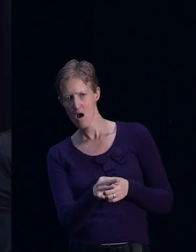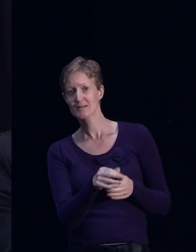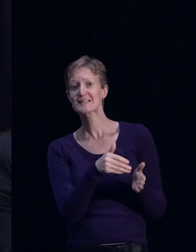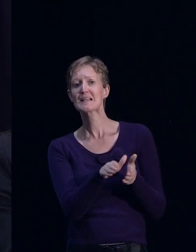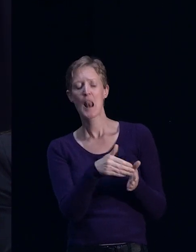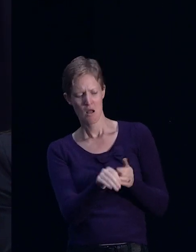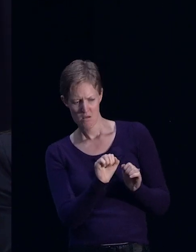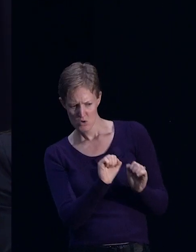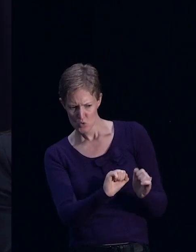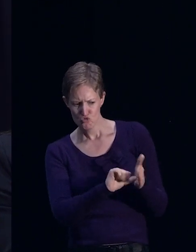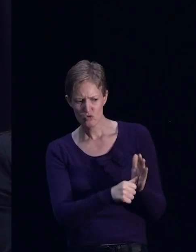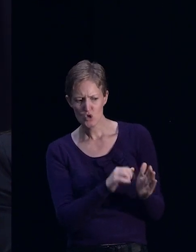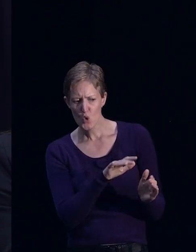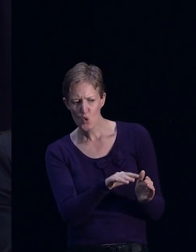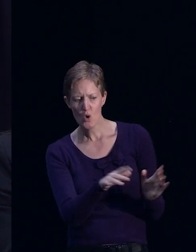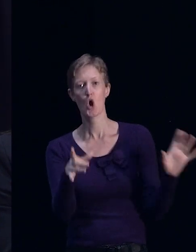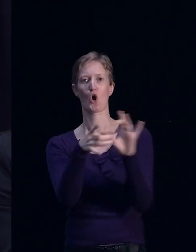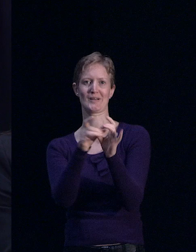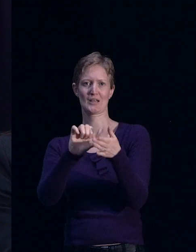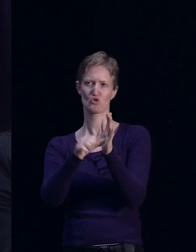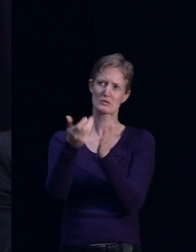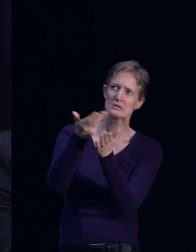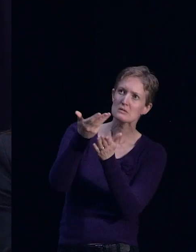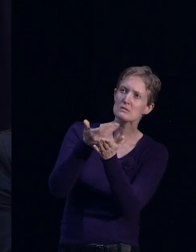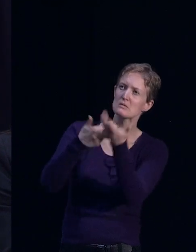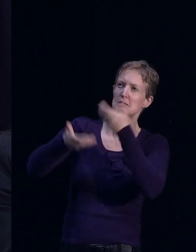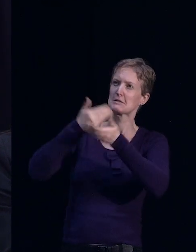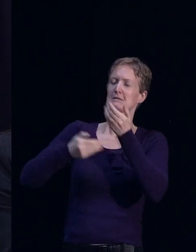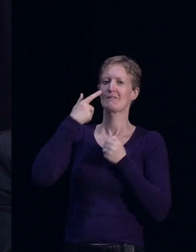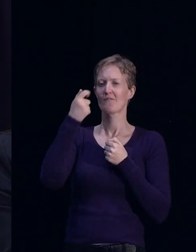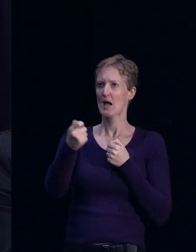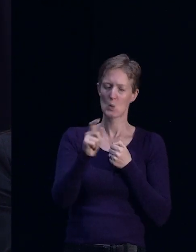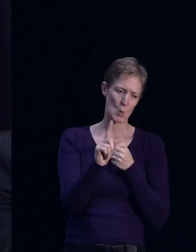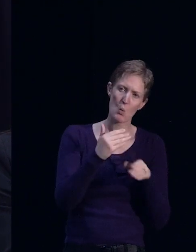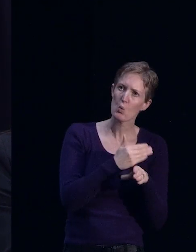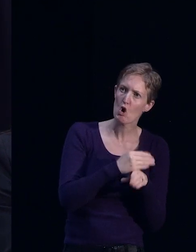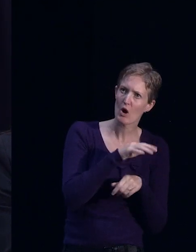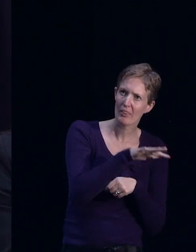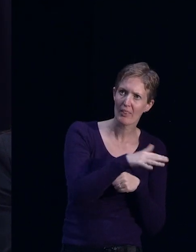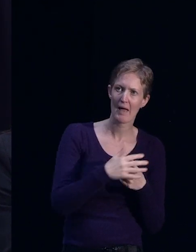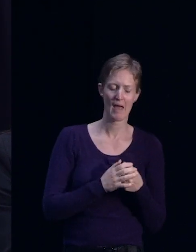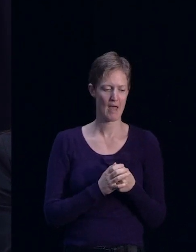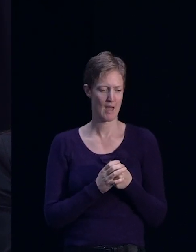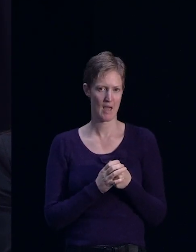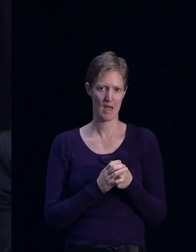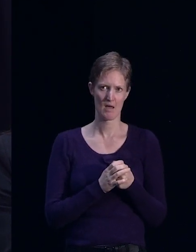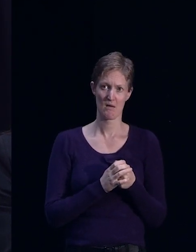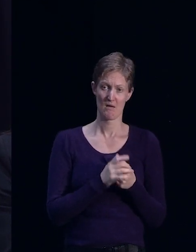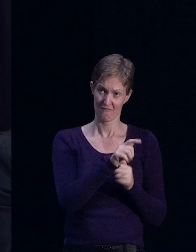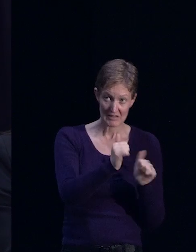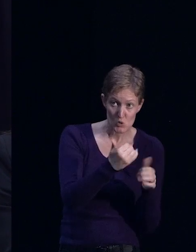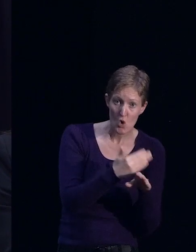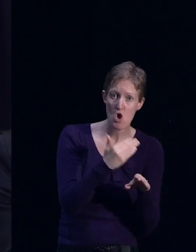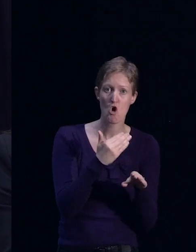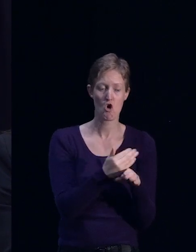insurer early and talk about and find out the scope of works or the status of the claim. And